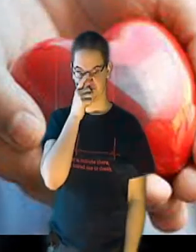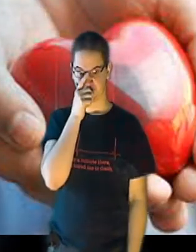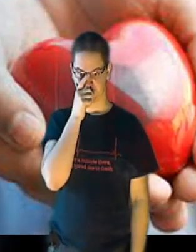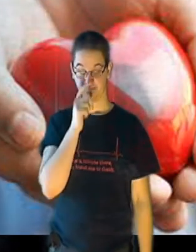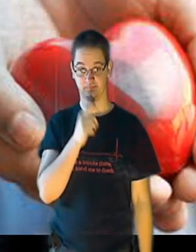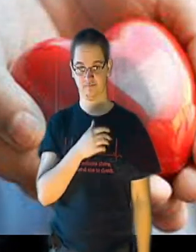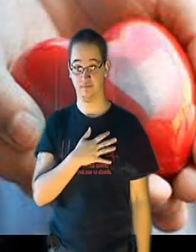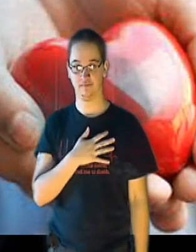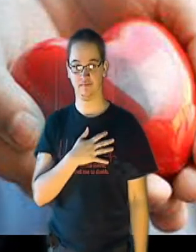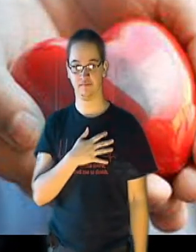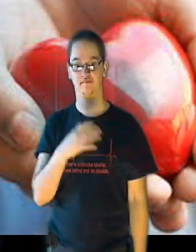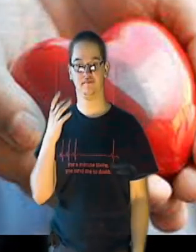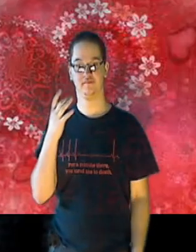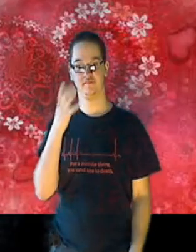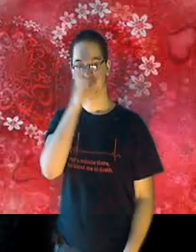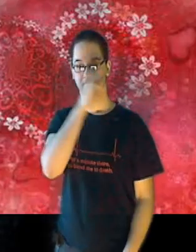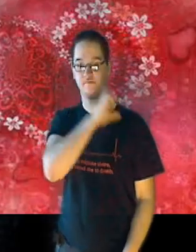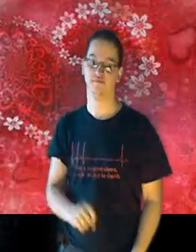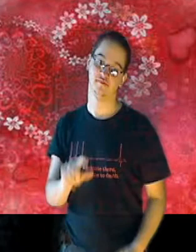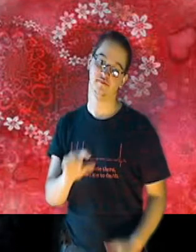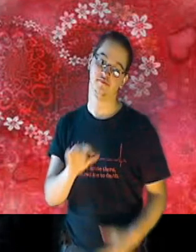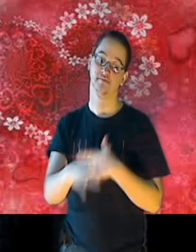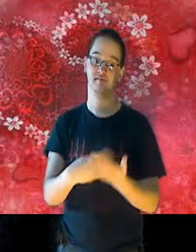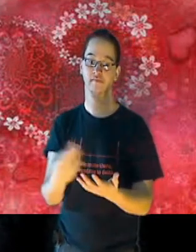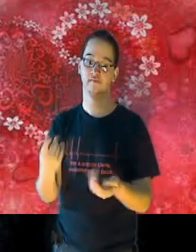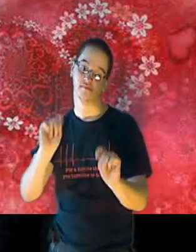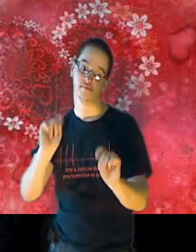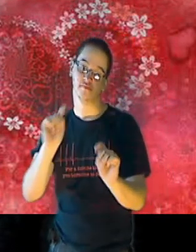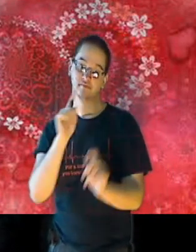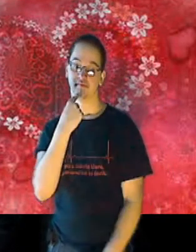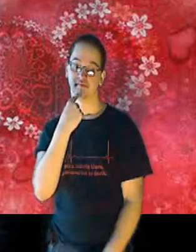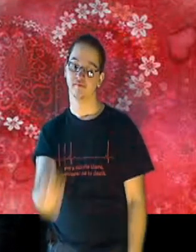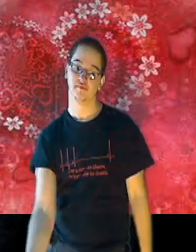I guess that all I'm trying to tell you